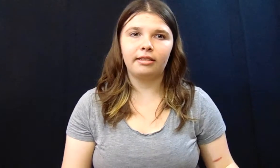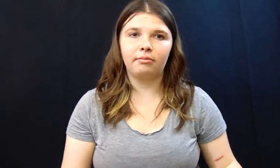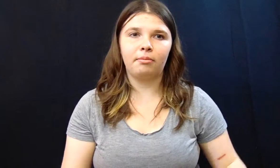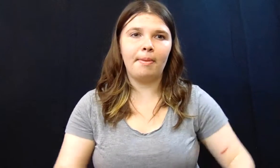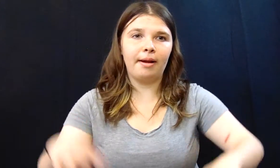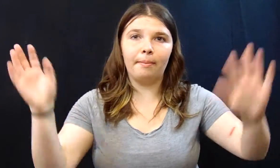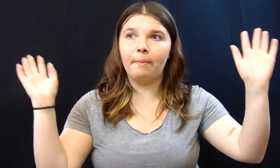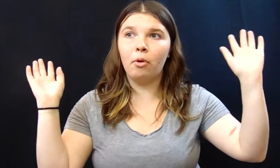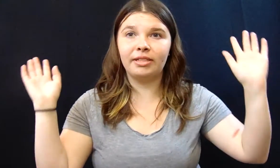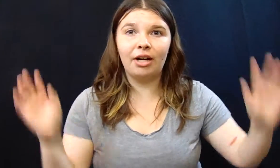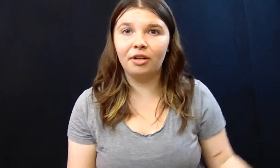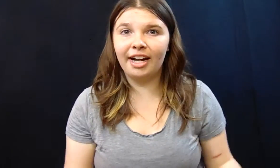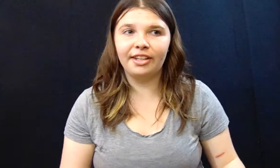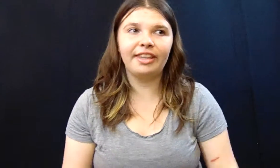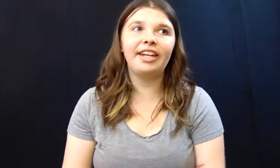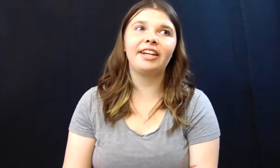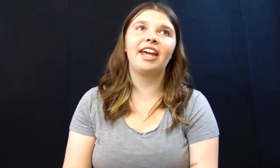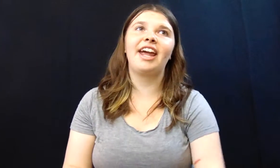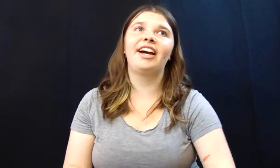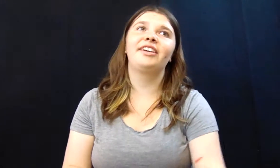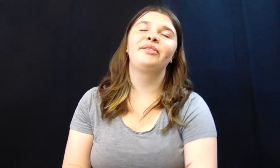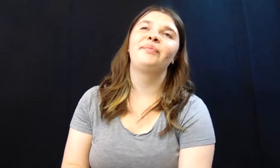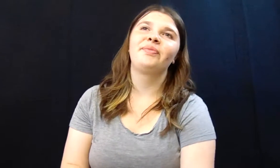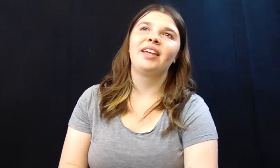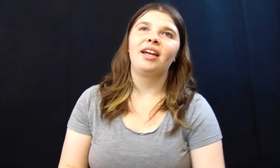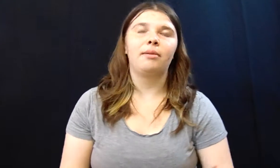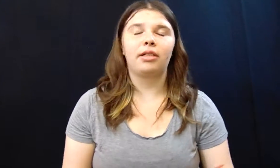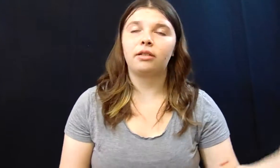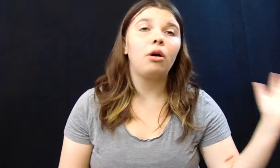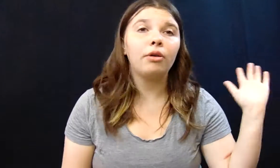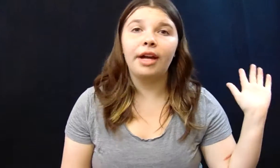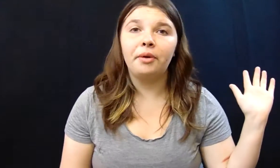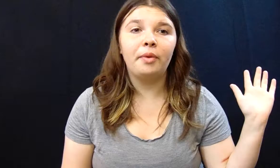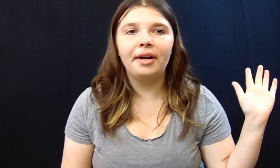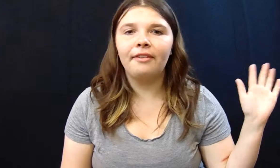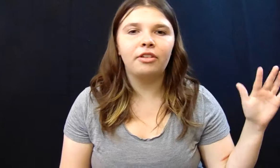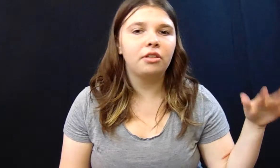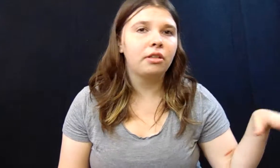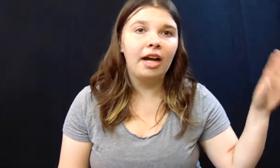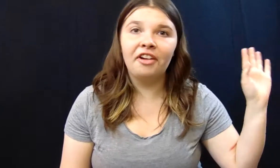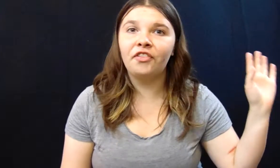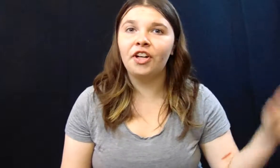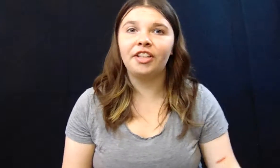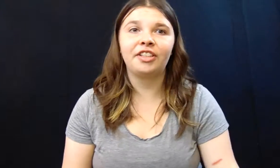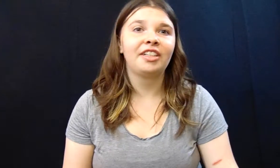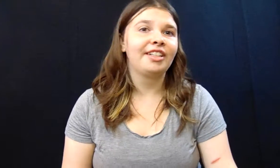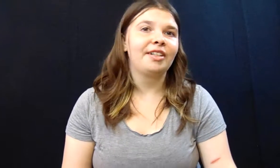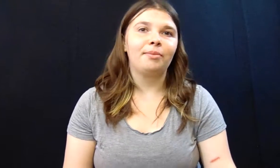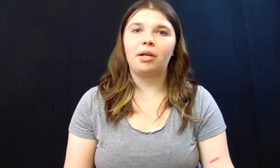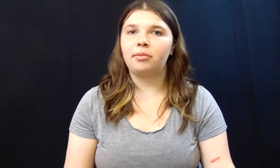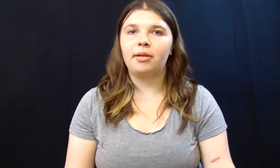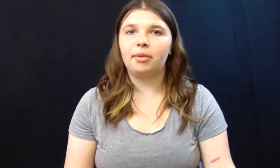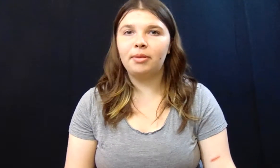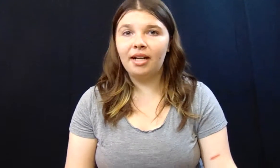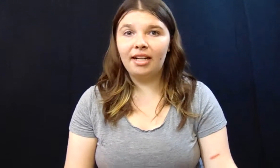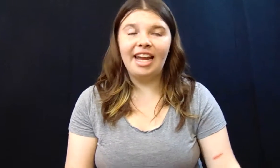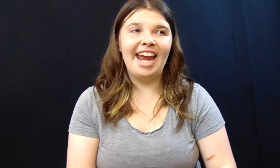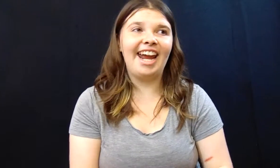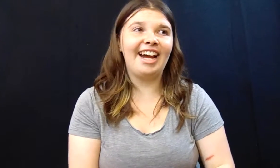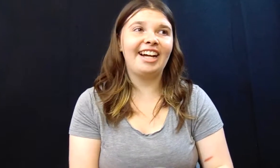make boys out kind of thing and I'm like okay whatever have fun blah blah blah blah blah and